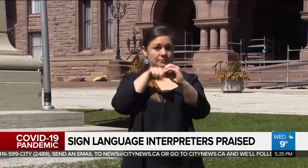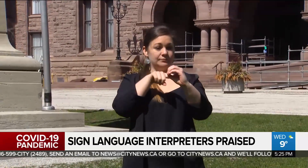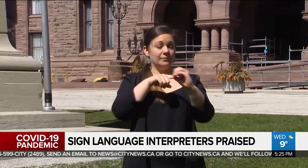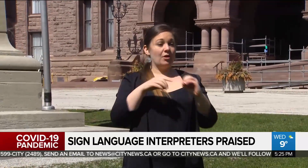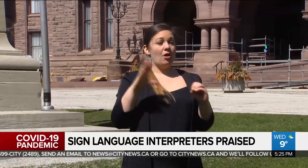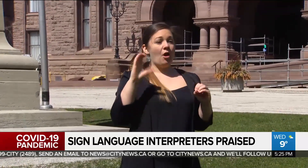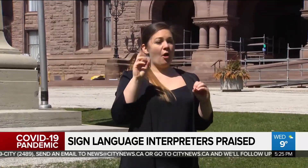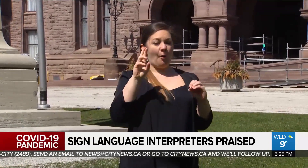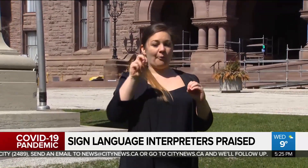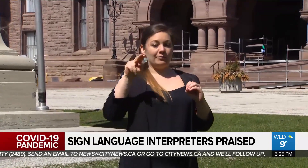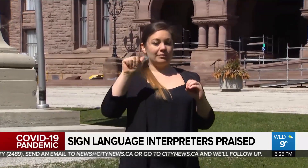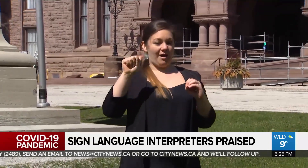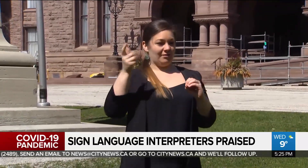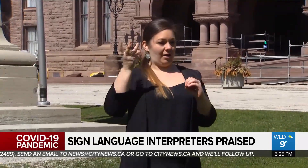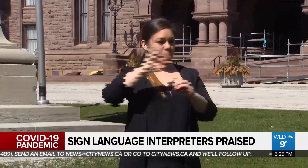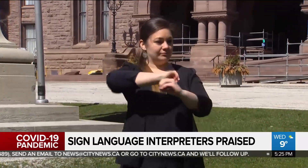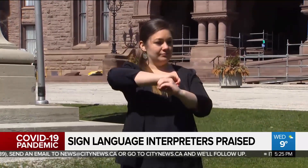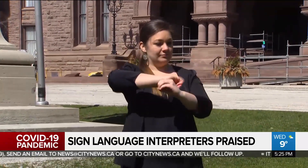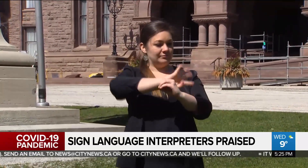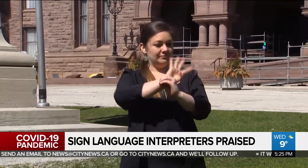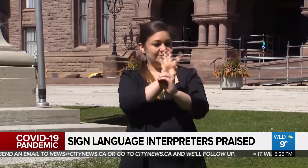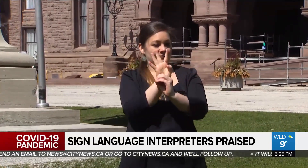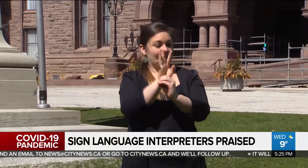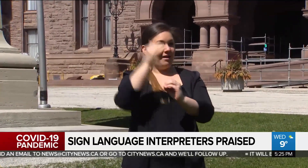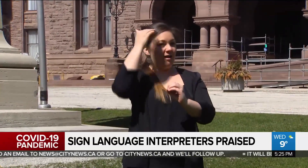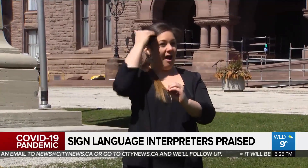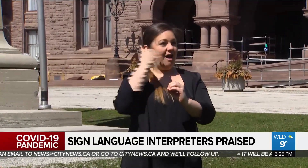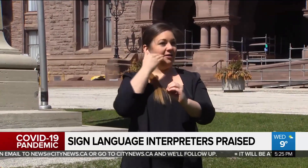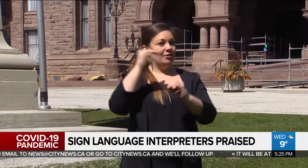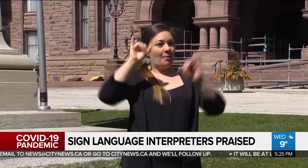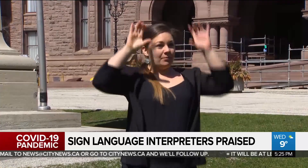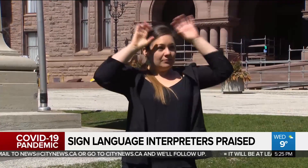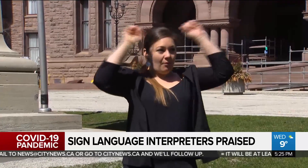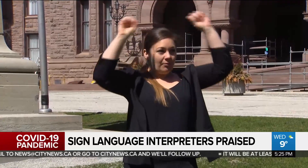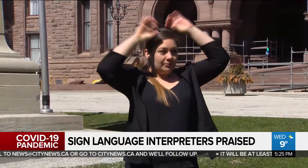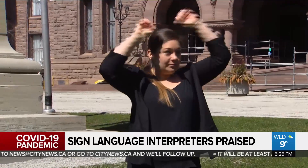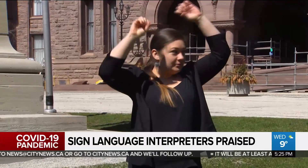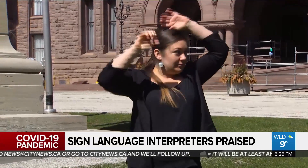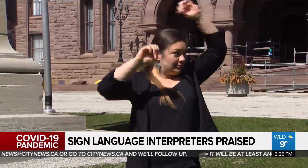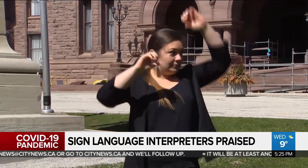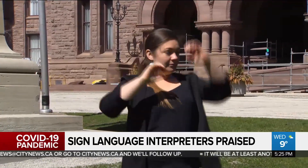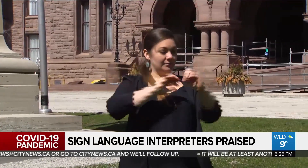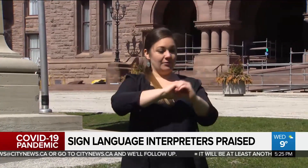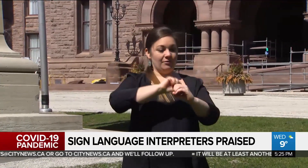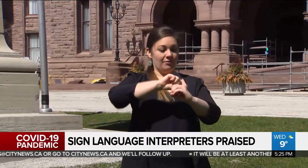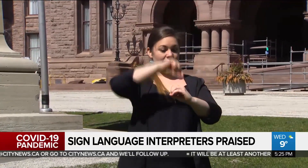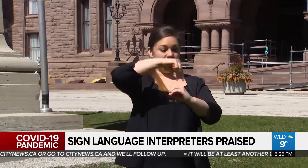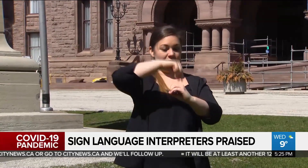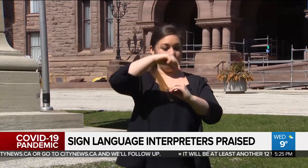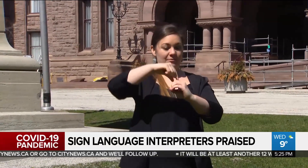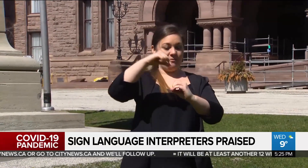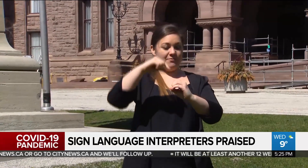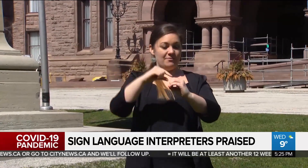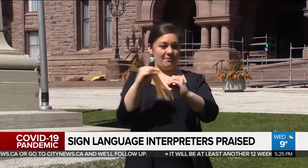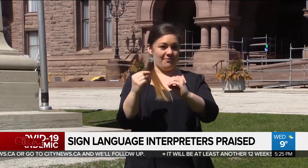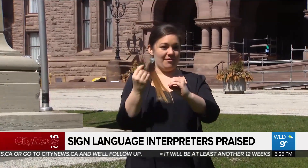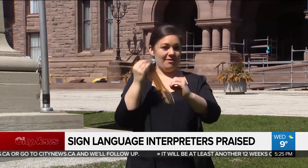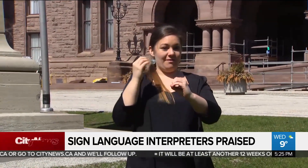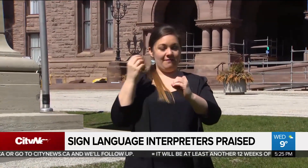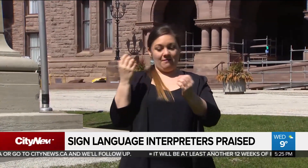This is, for example, what a virus looks like and then an organism. So you can see on a virus, you actually see kind of the